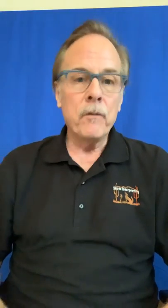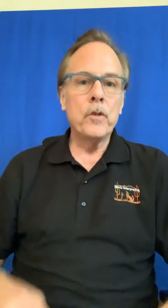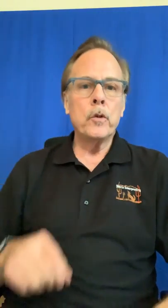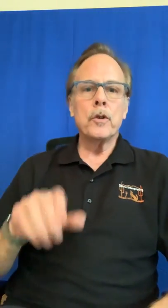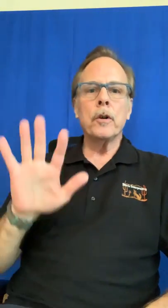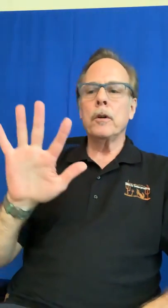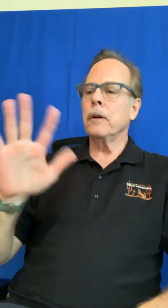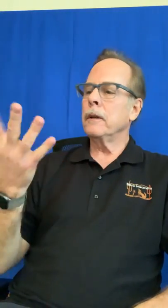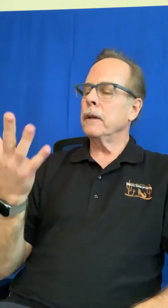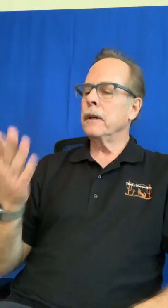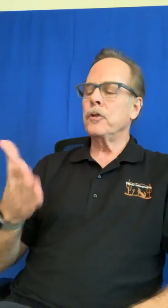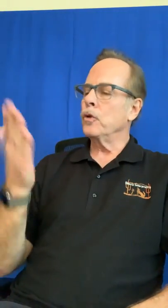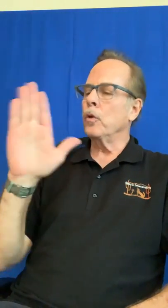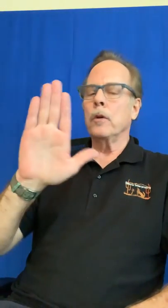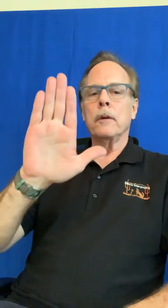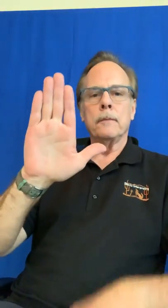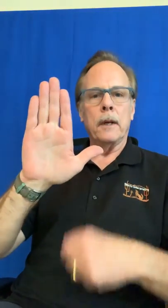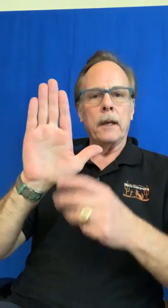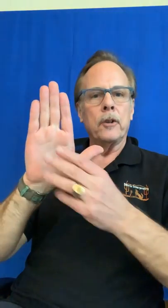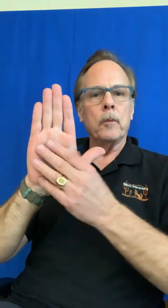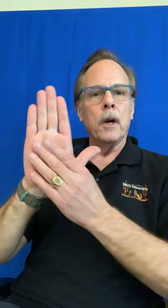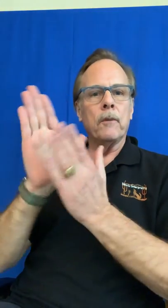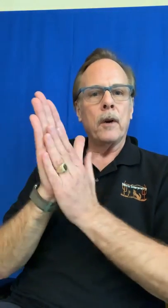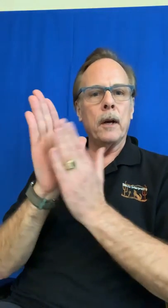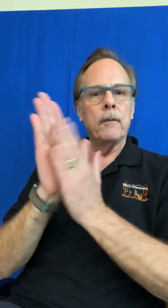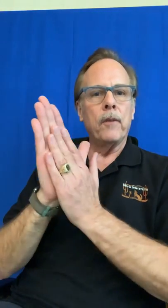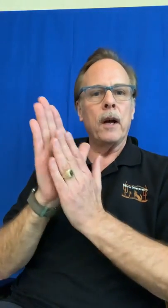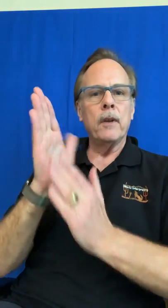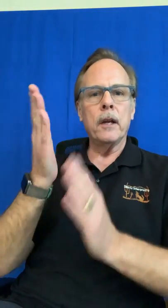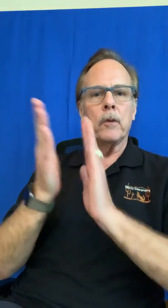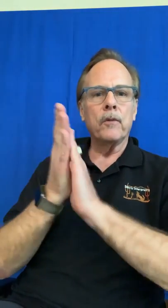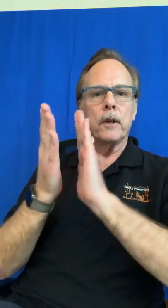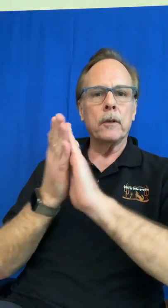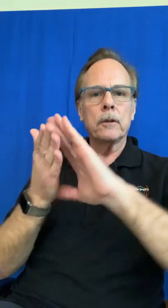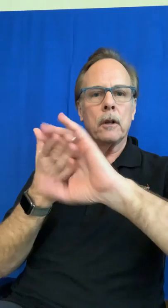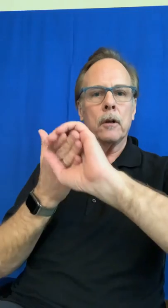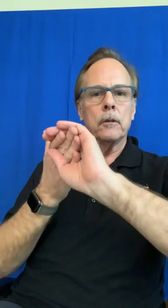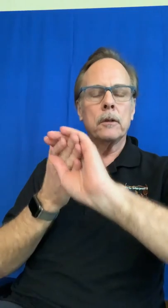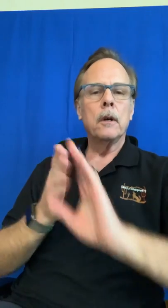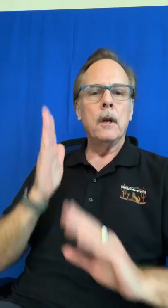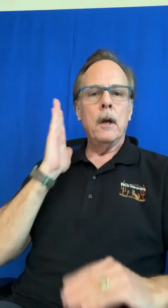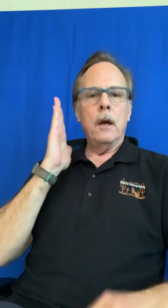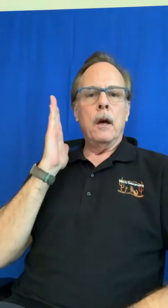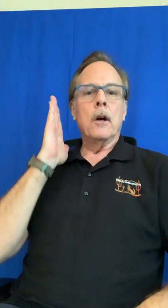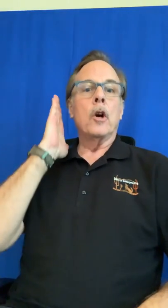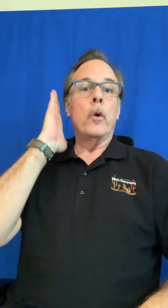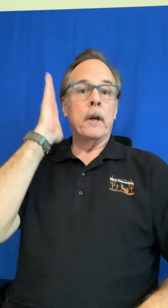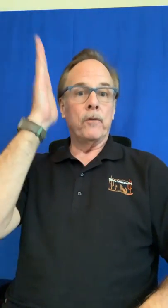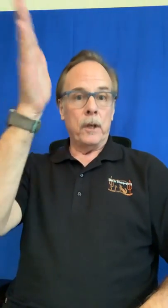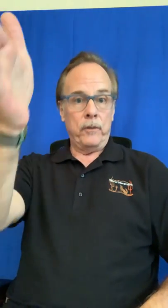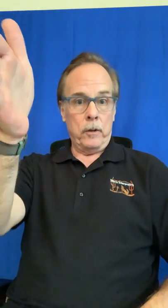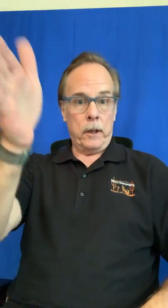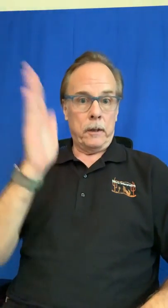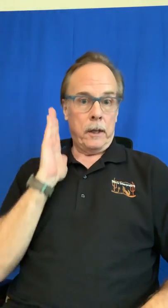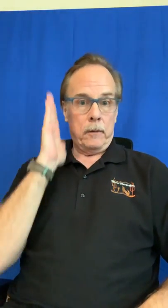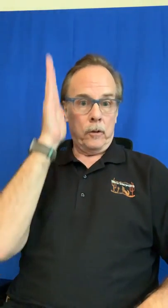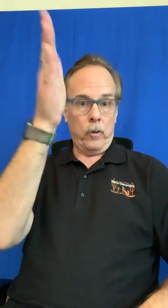future is your again your modified five hand with fingers closed going in front of you like that going